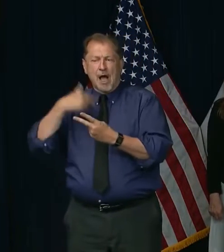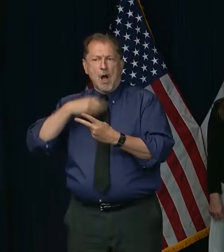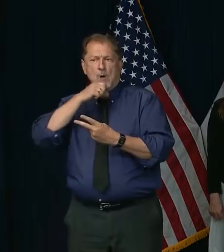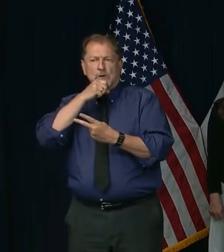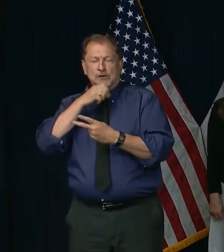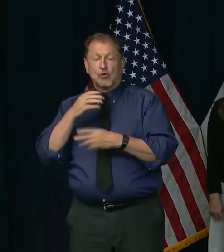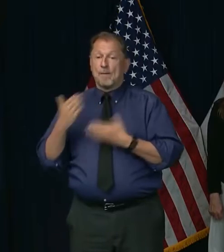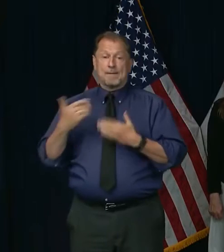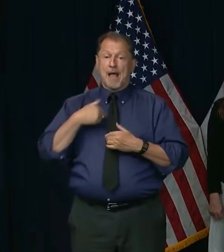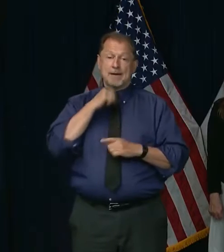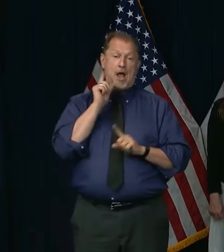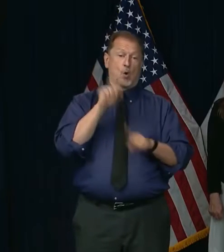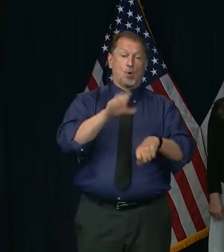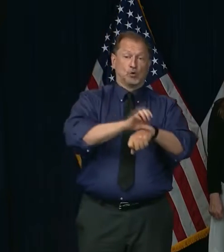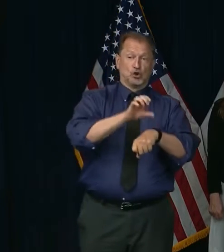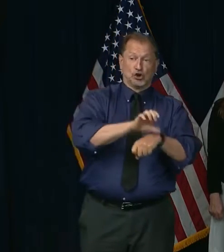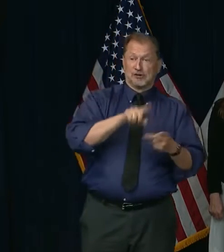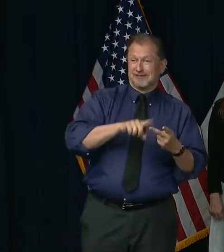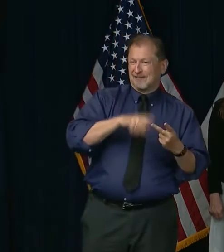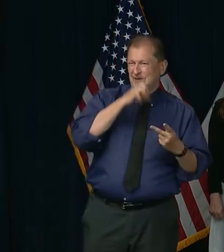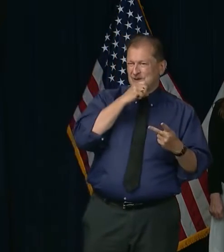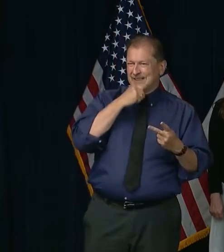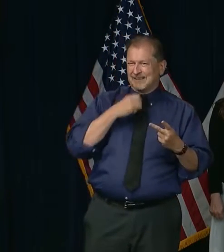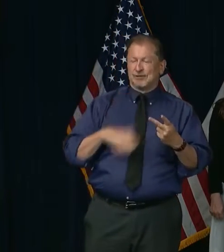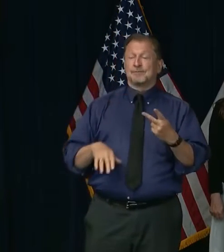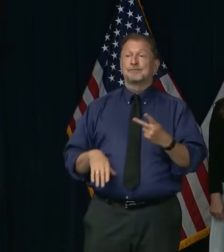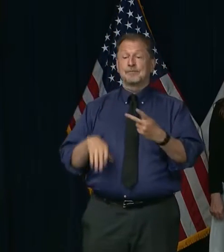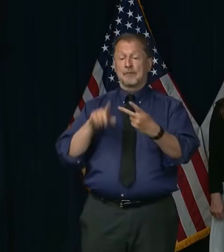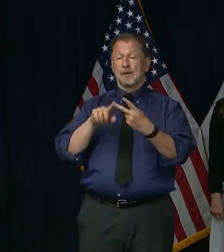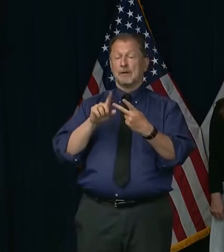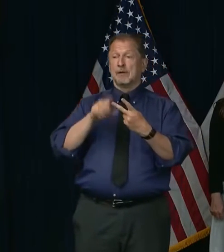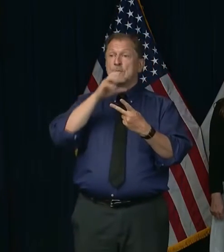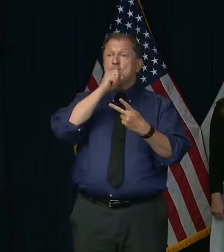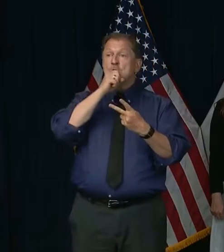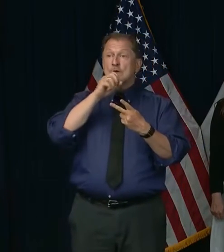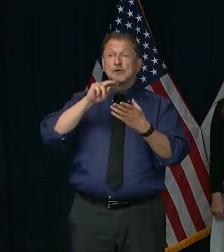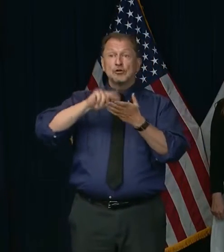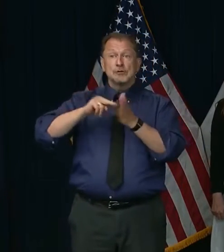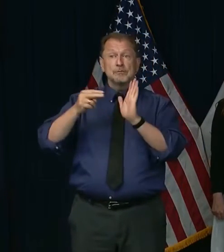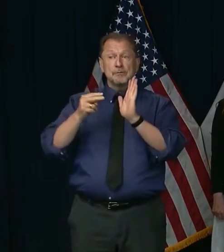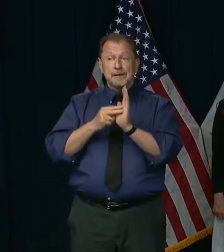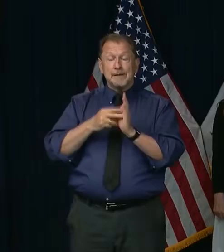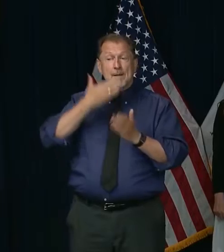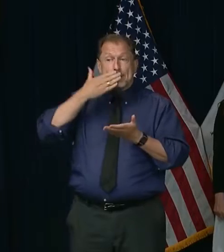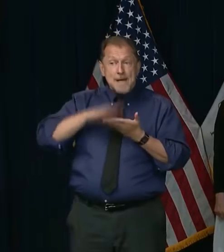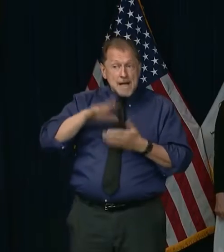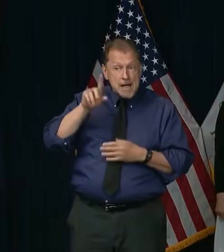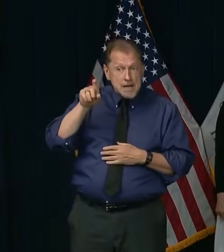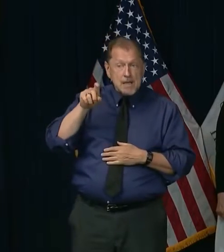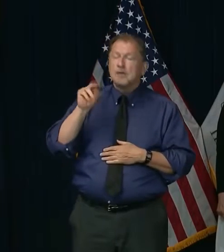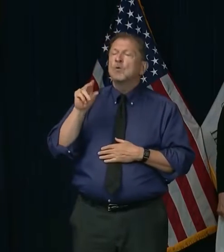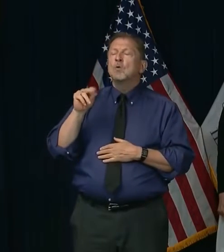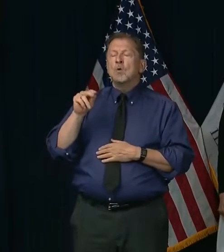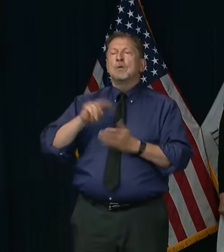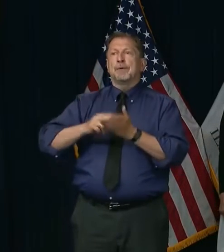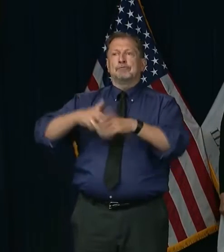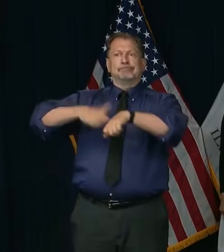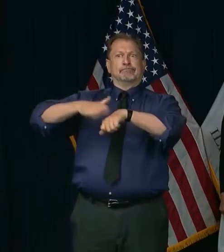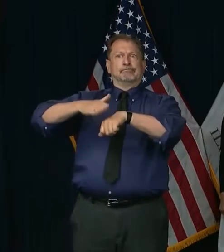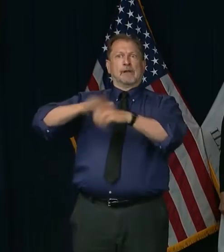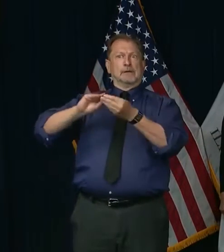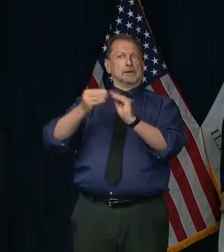These county-level risk indicators do not necessarily mean that a county moves back. What it means is that if the